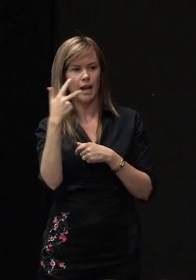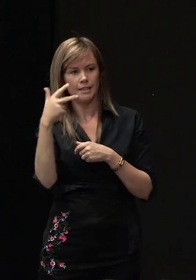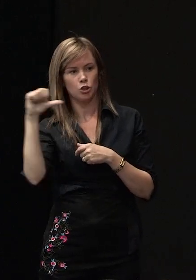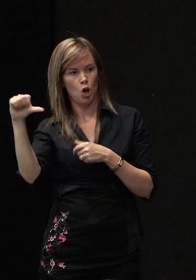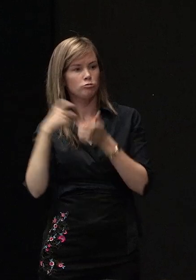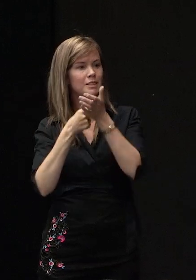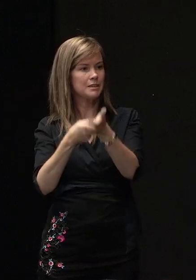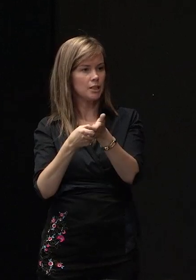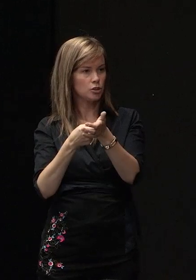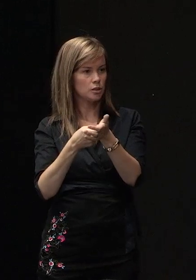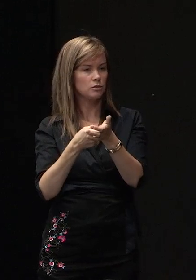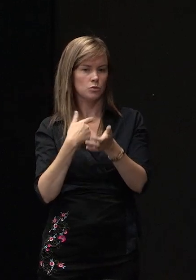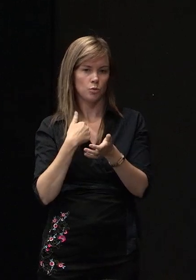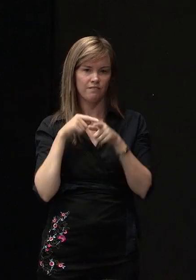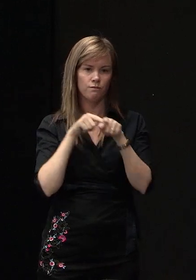that report.